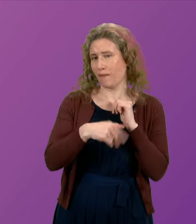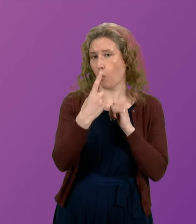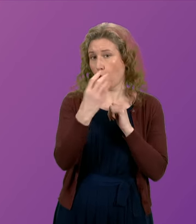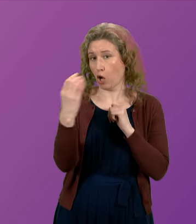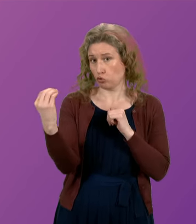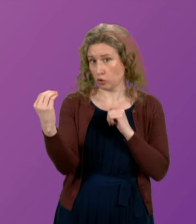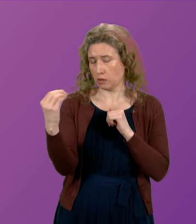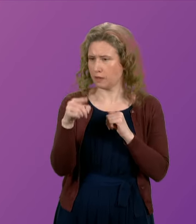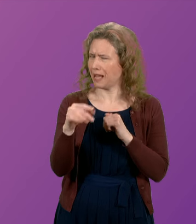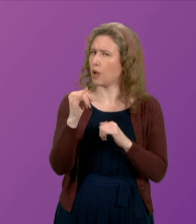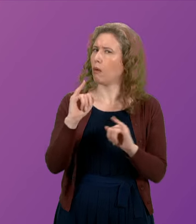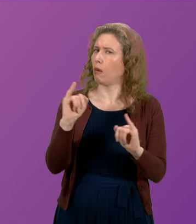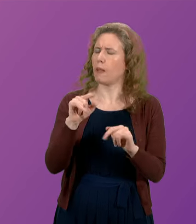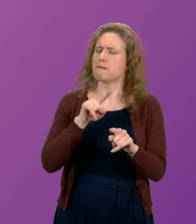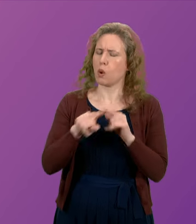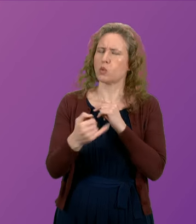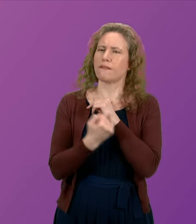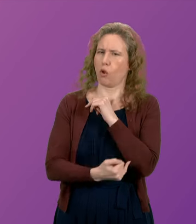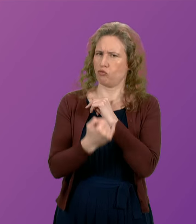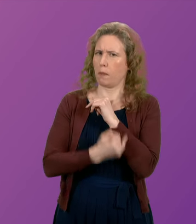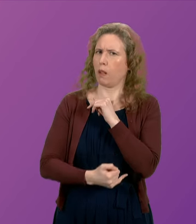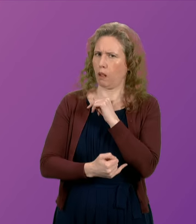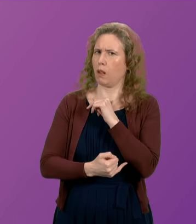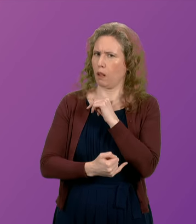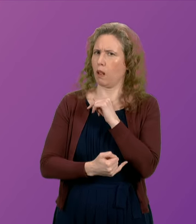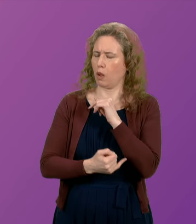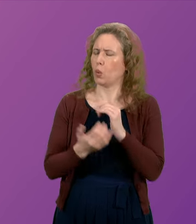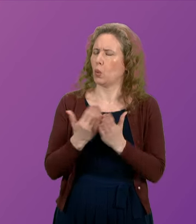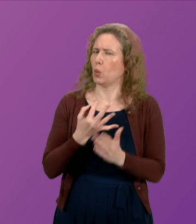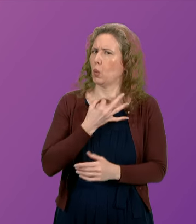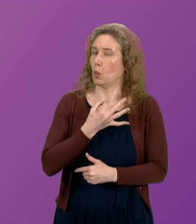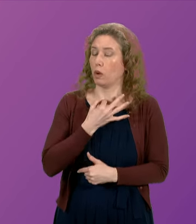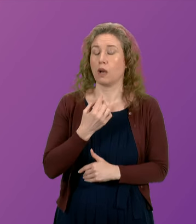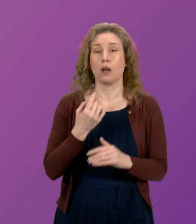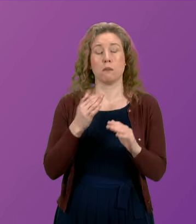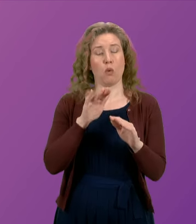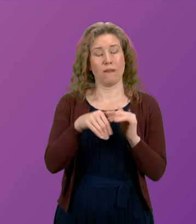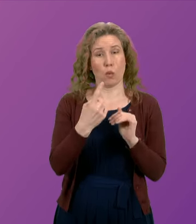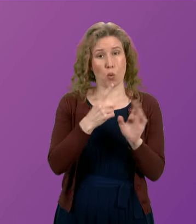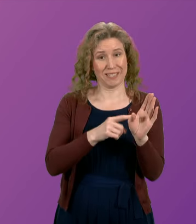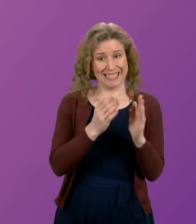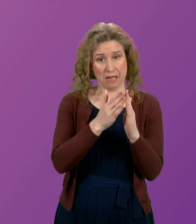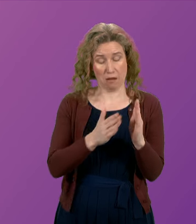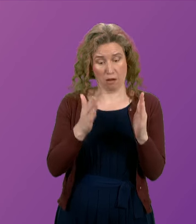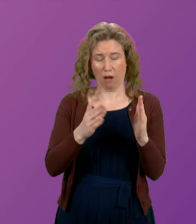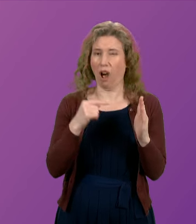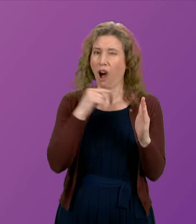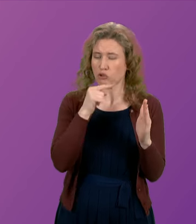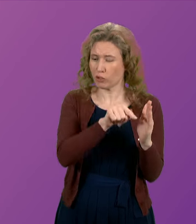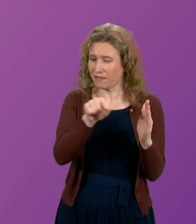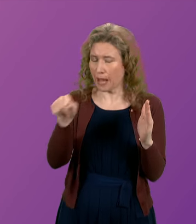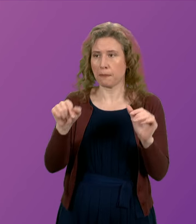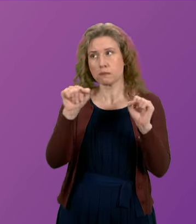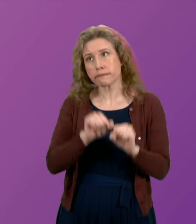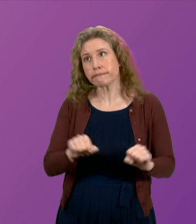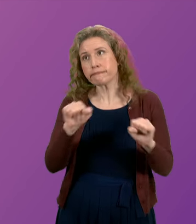are some of the most vulnerable in our communities. And in just over a year, hundreds of them have been made to wait beyond